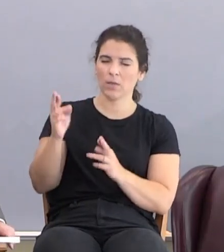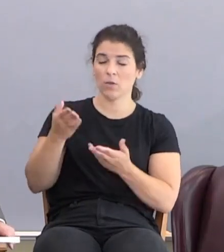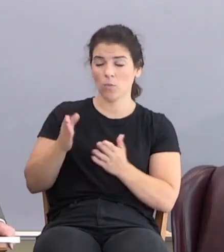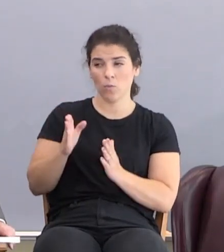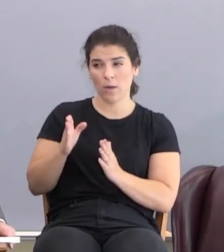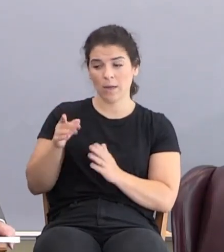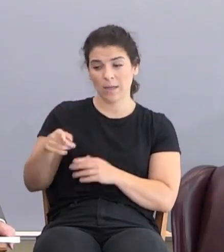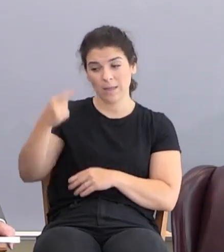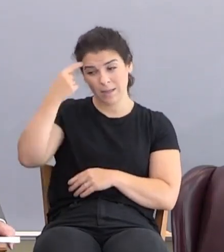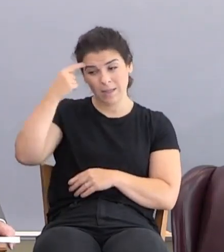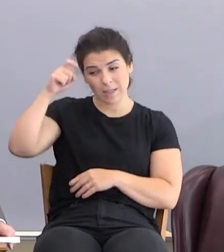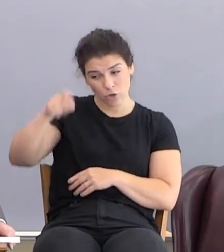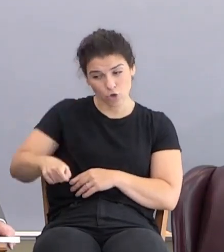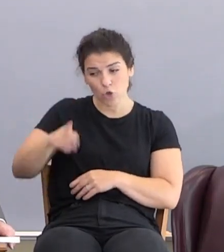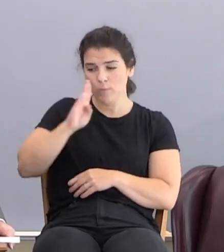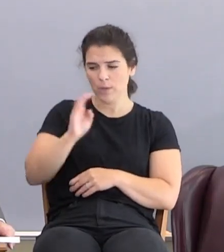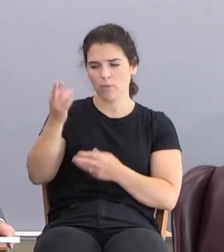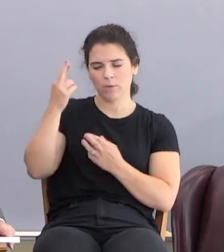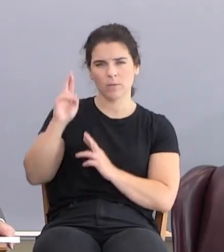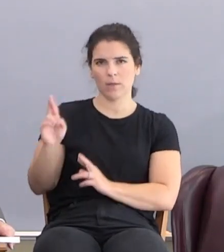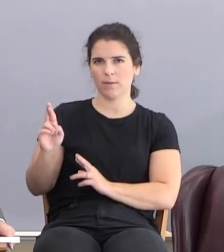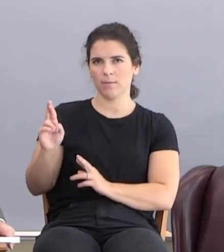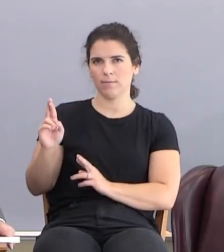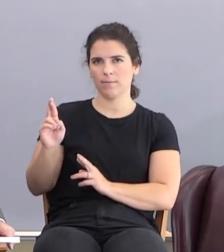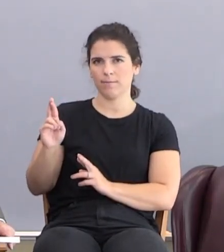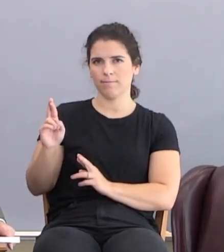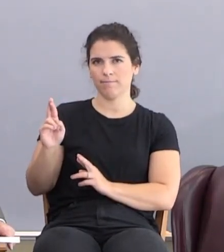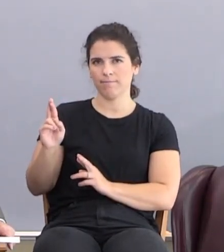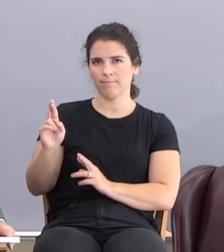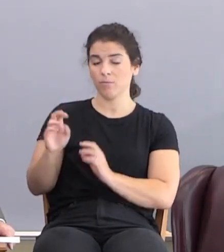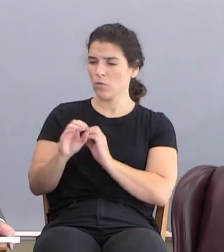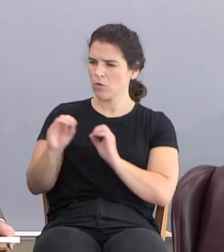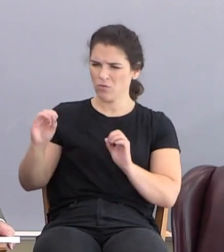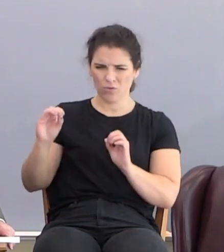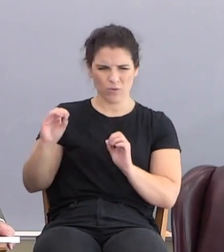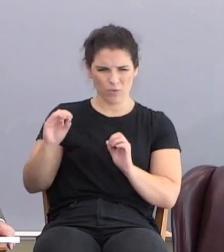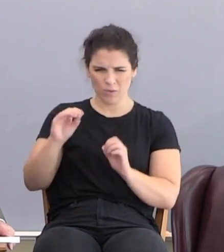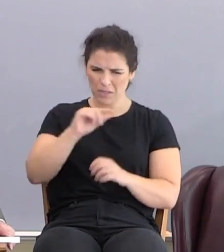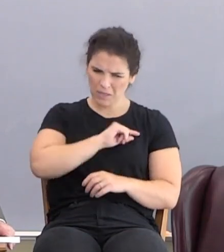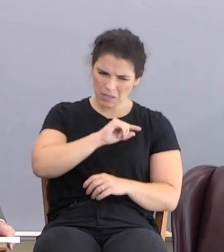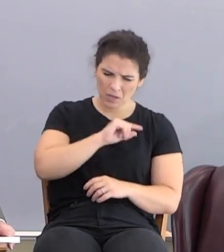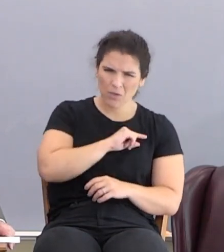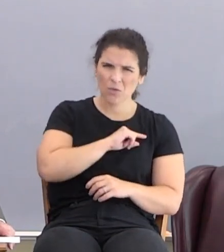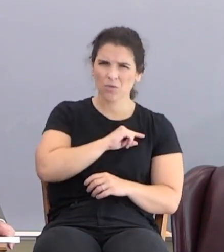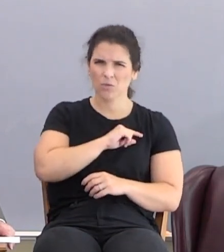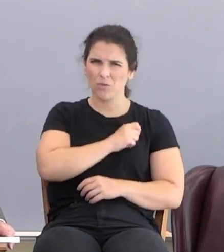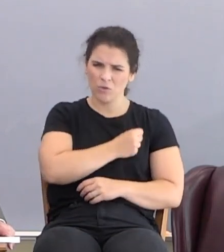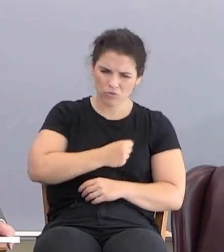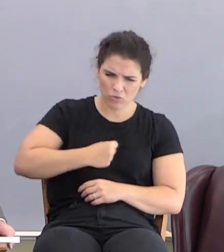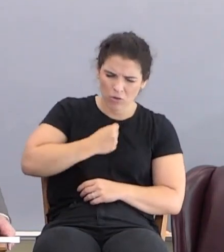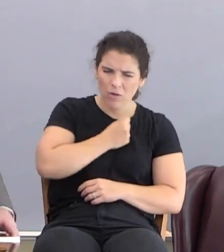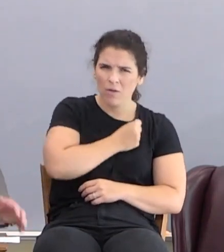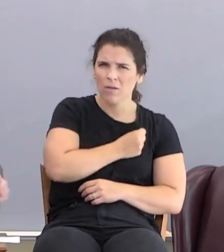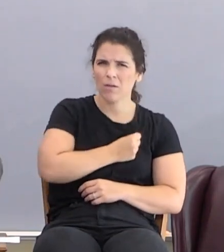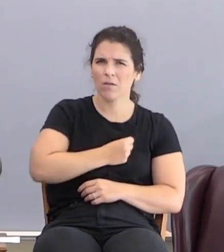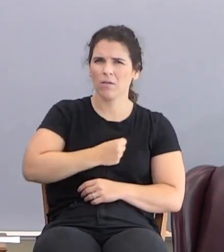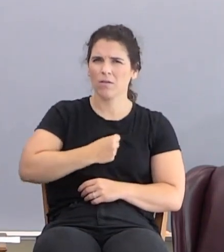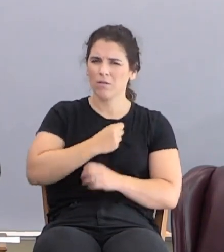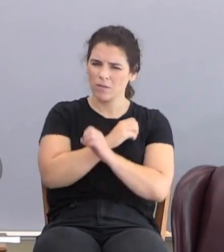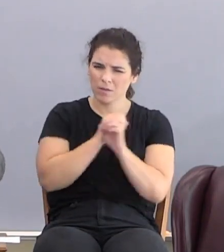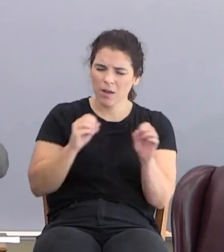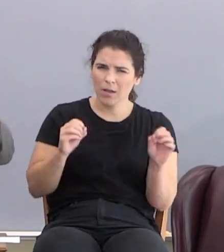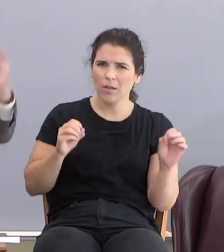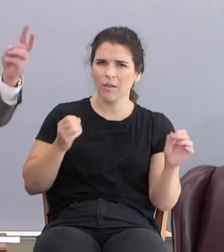way he thinks he should be. So he's got no conviction, no remorse. In fact, he